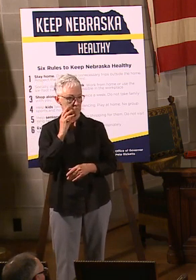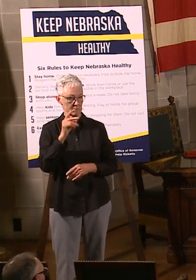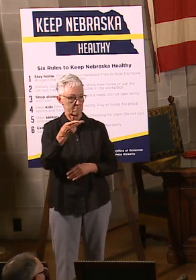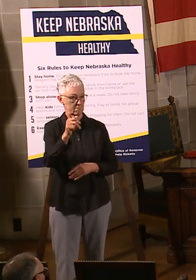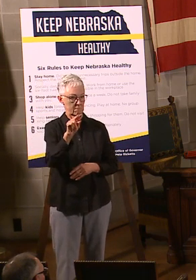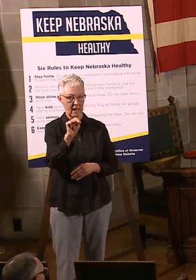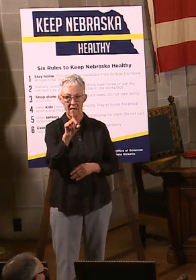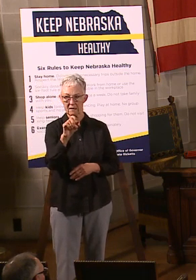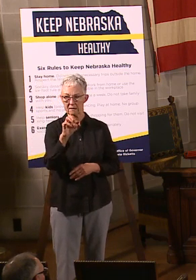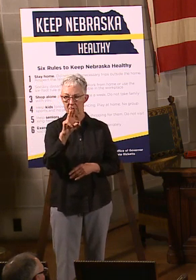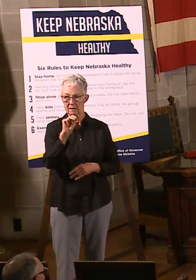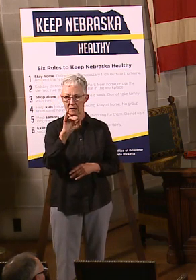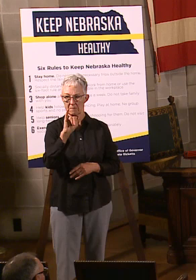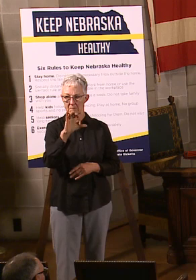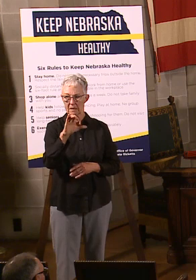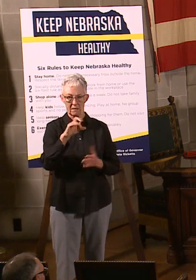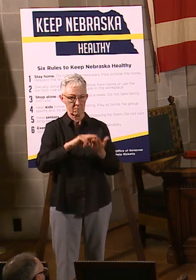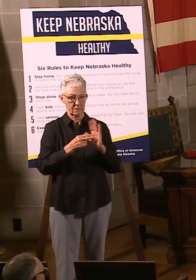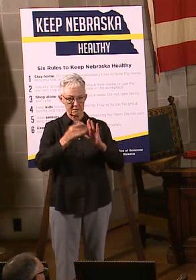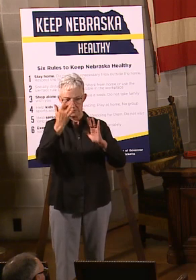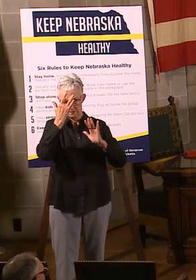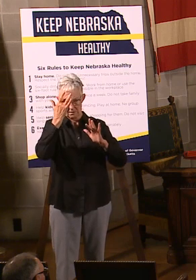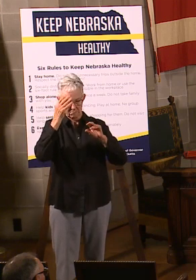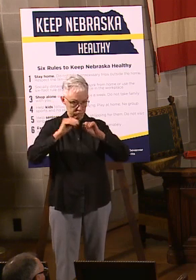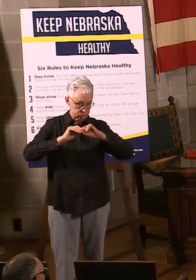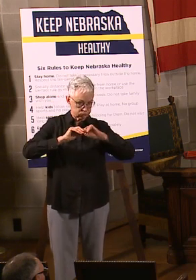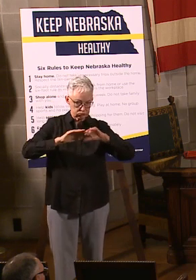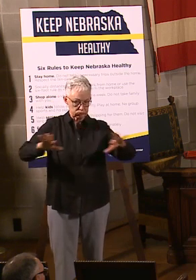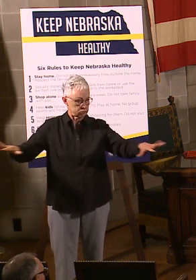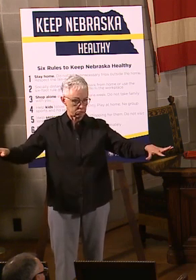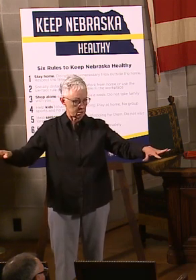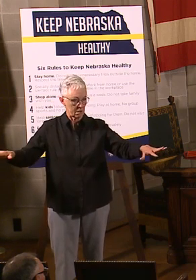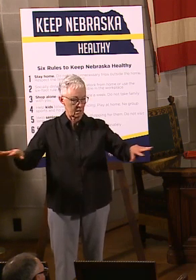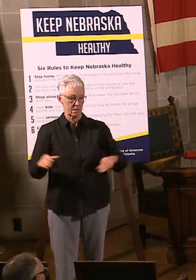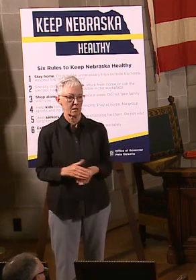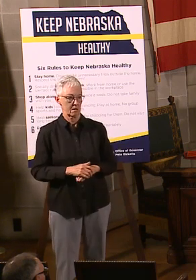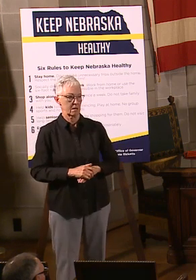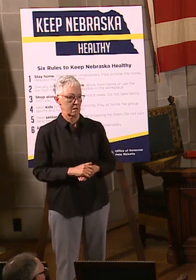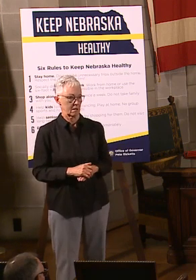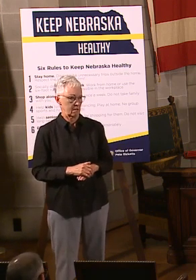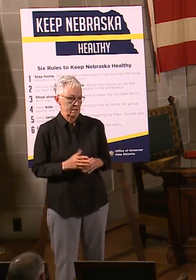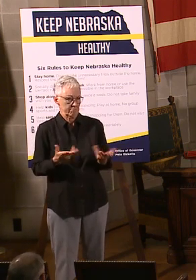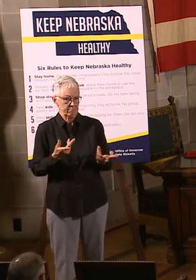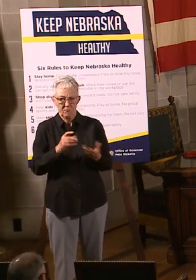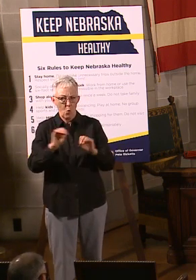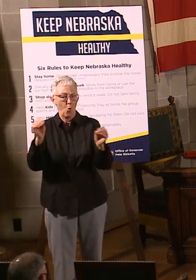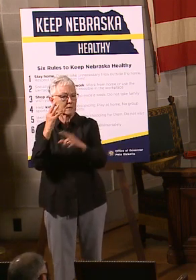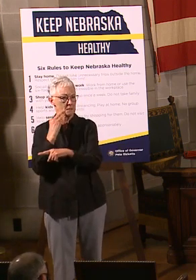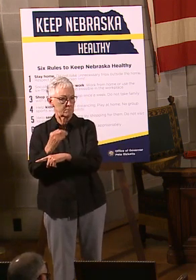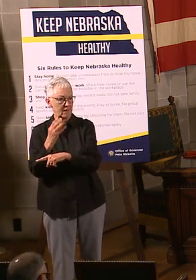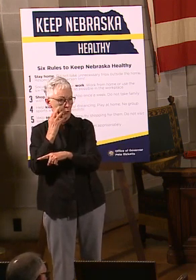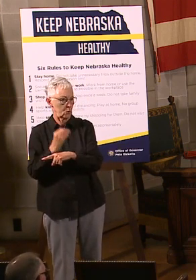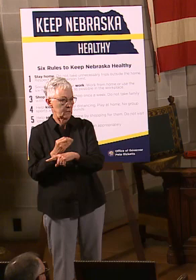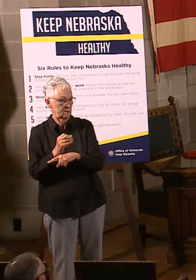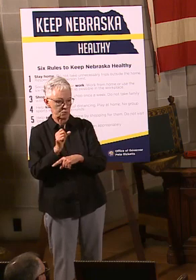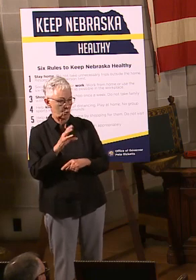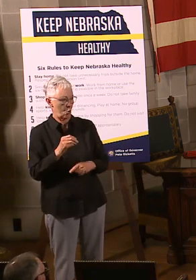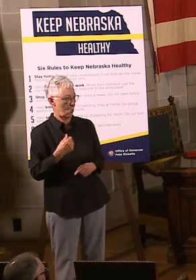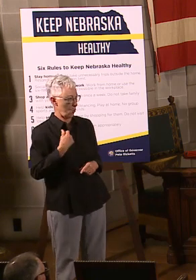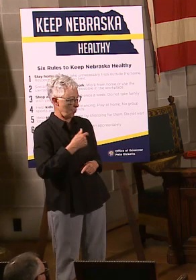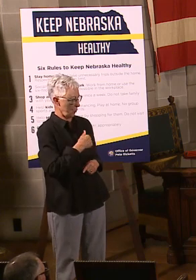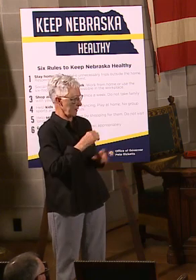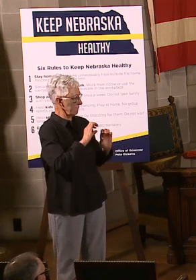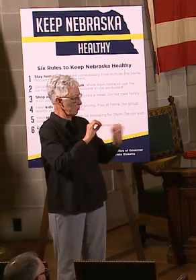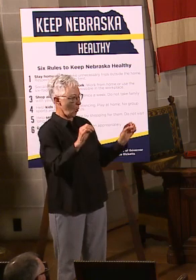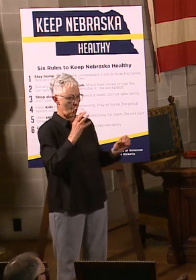I think going back and trying to Monday morning quarterback this is a little difficult because nobody has dealt with this in 100 years in